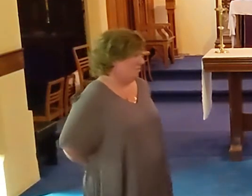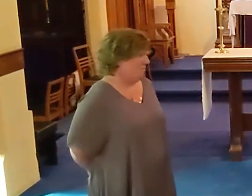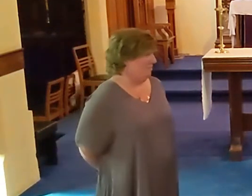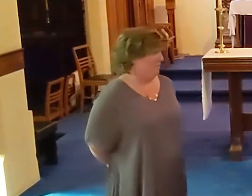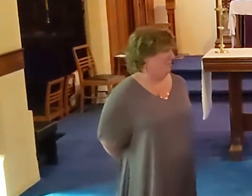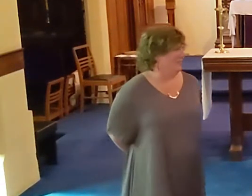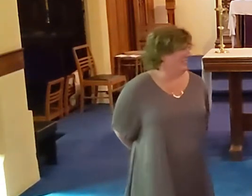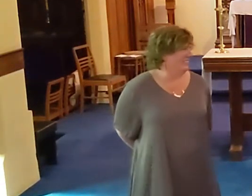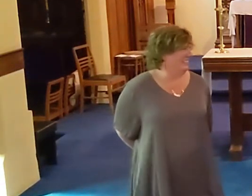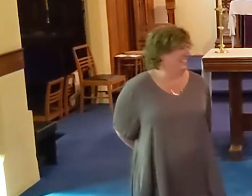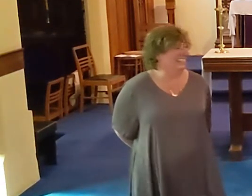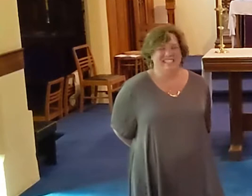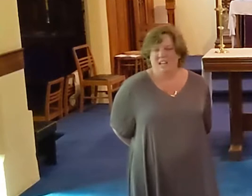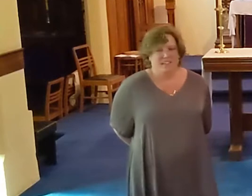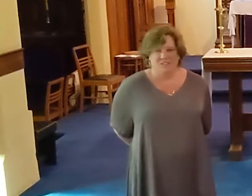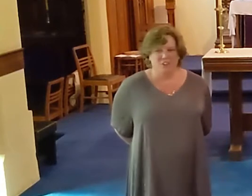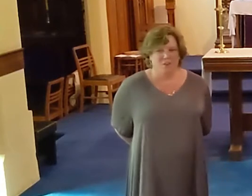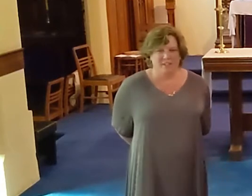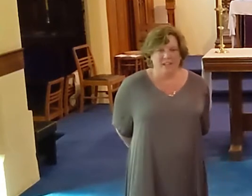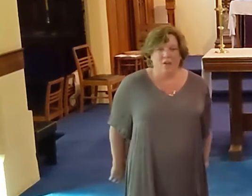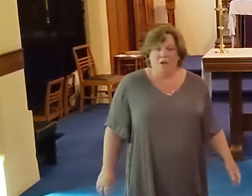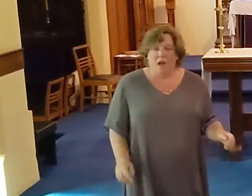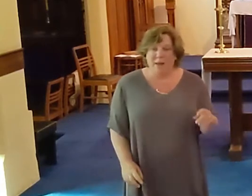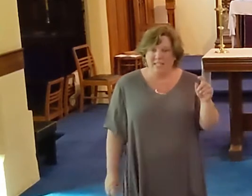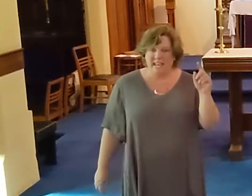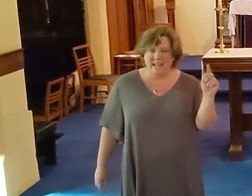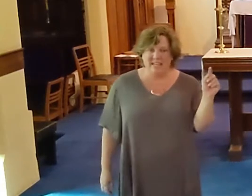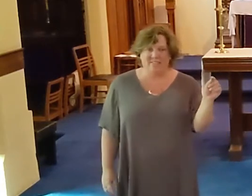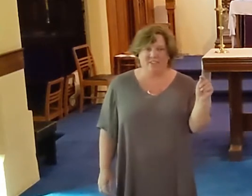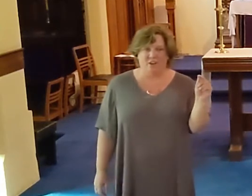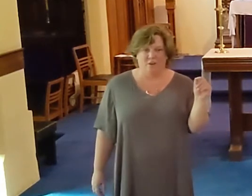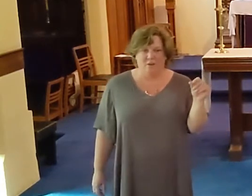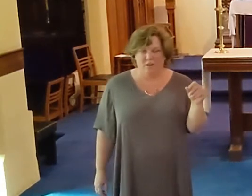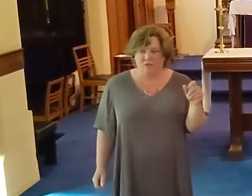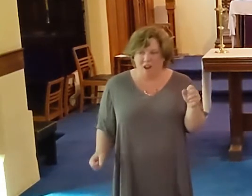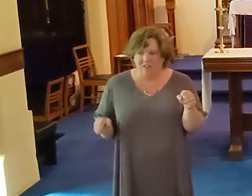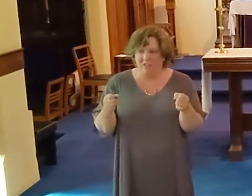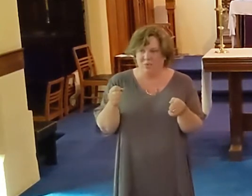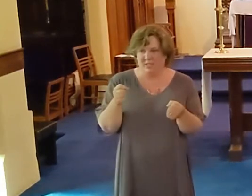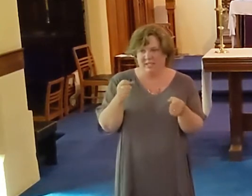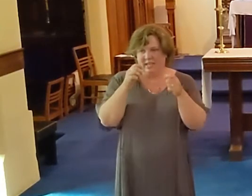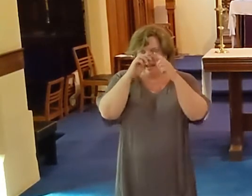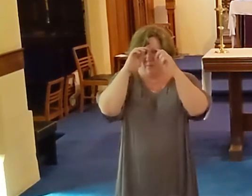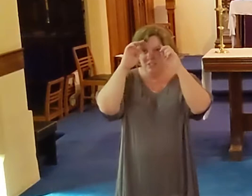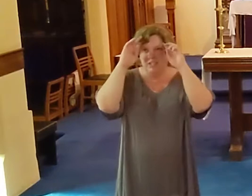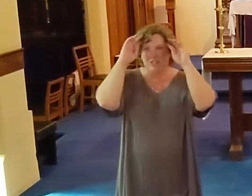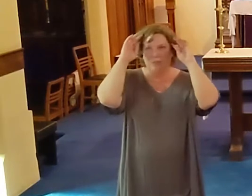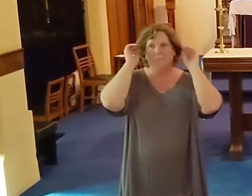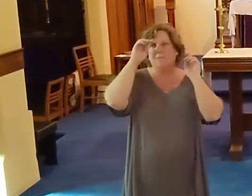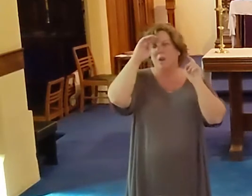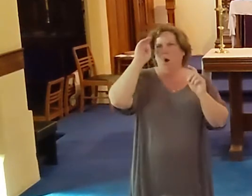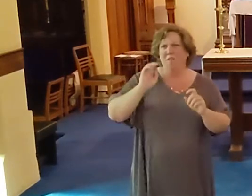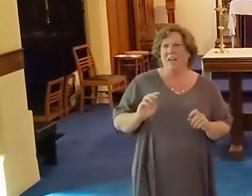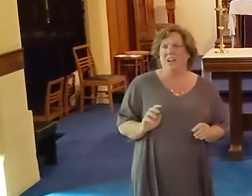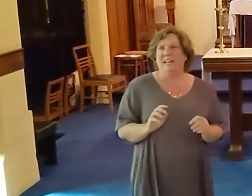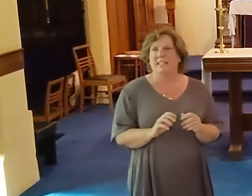I think I might have brought the one home early. There's no early. About ten years ago, driving to a gig, Emlyn said to